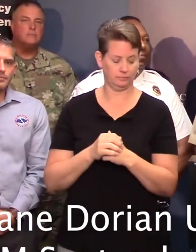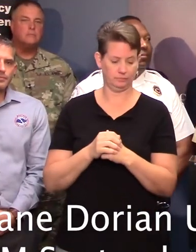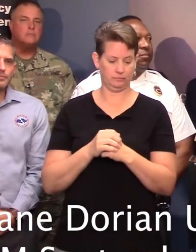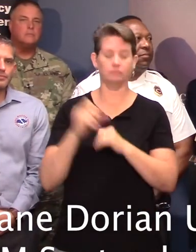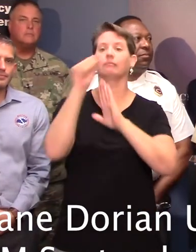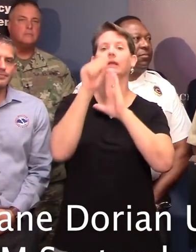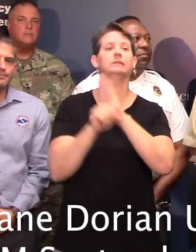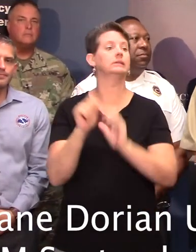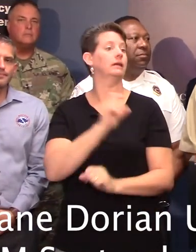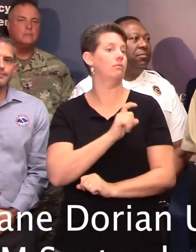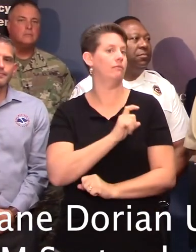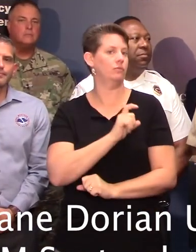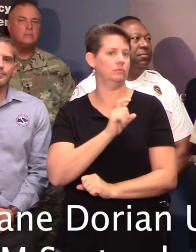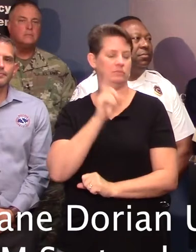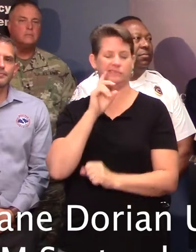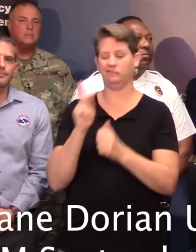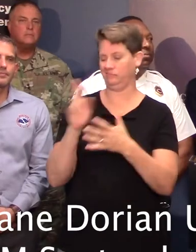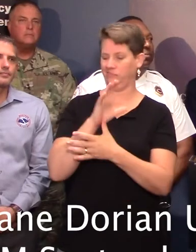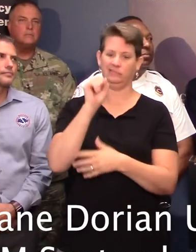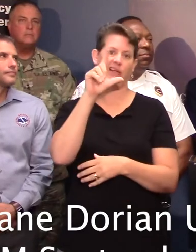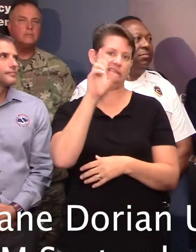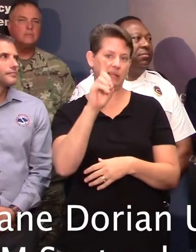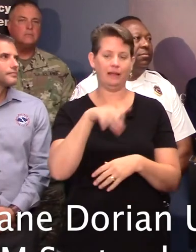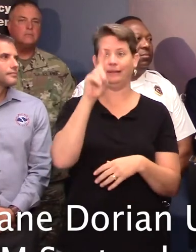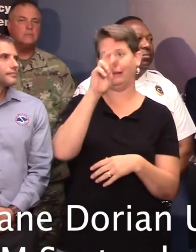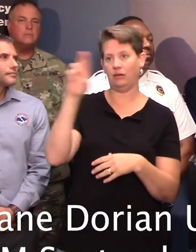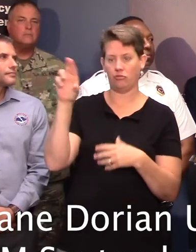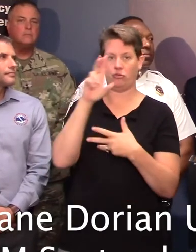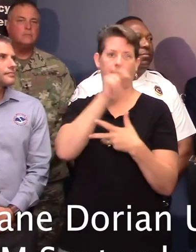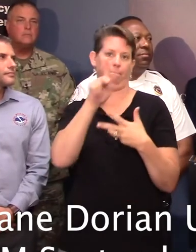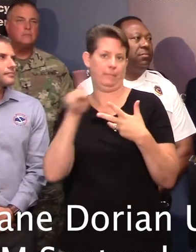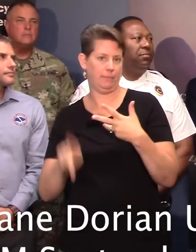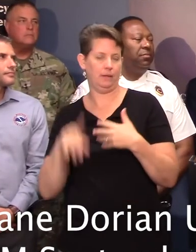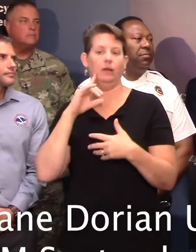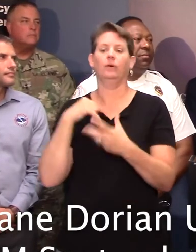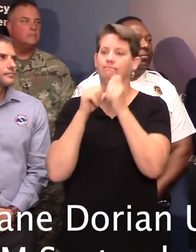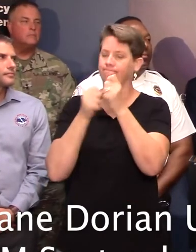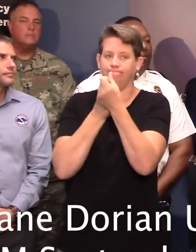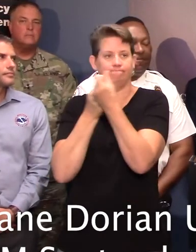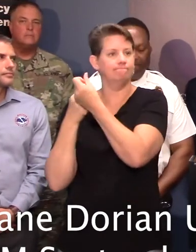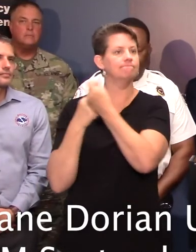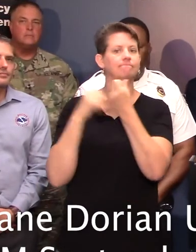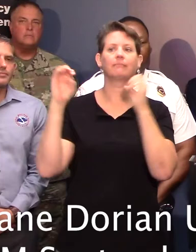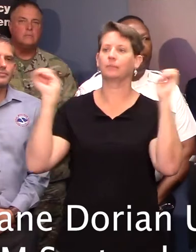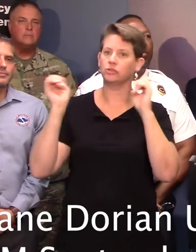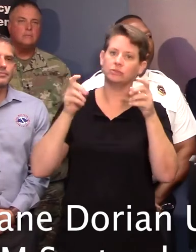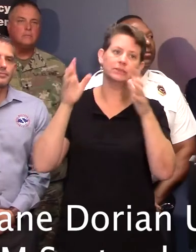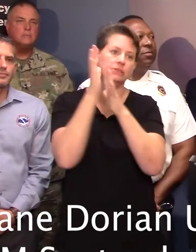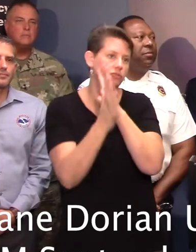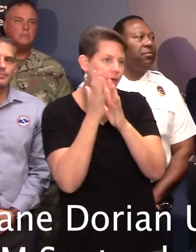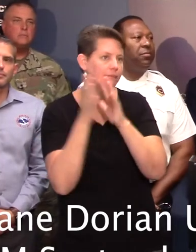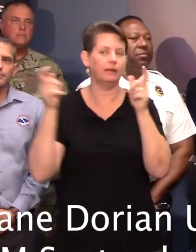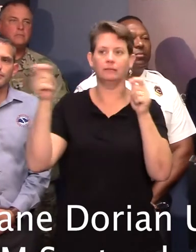State law enforcement, primarily Slead, DNR, and Triple P at this point, we continue to support the Emergency Traffic Management